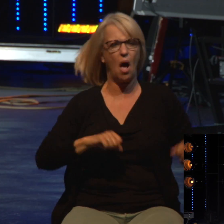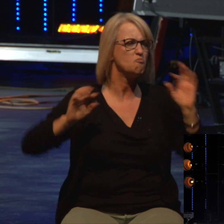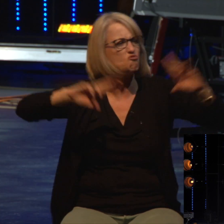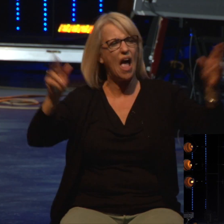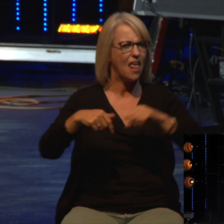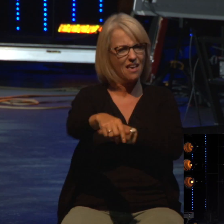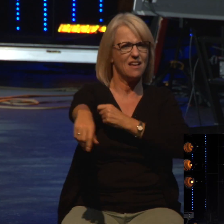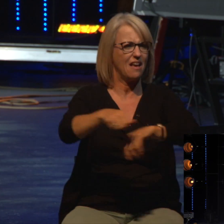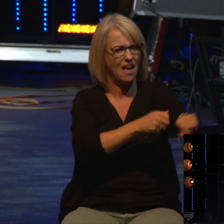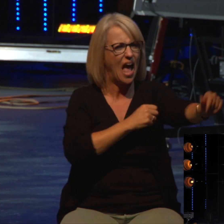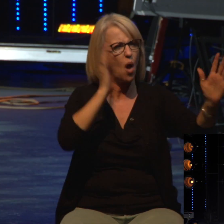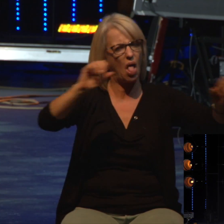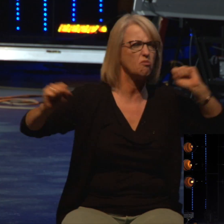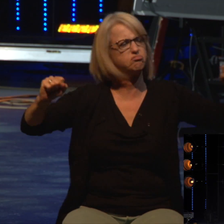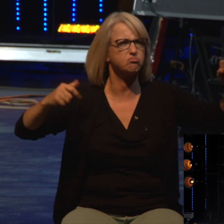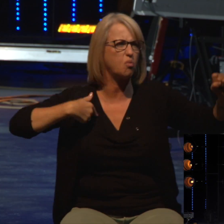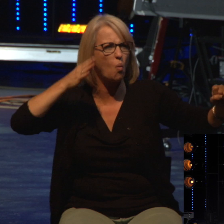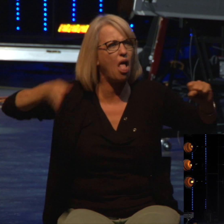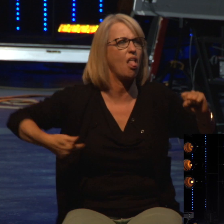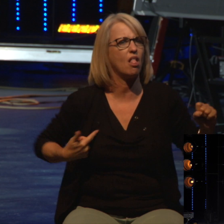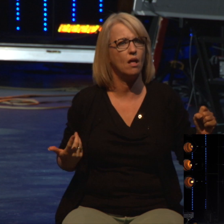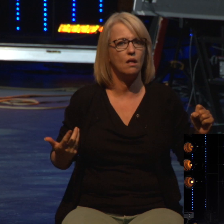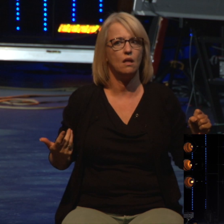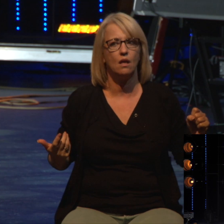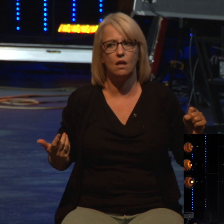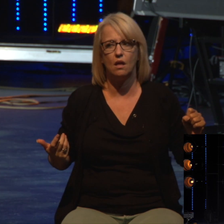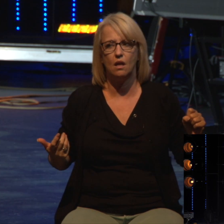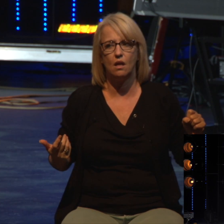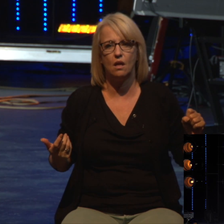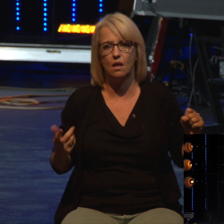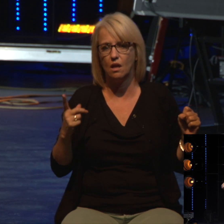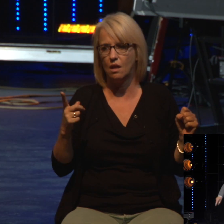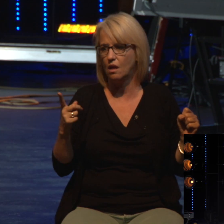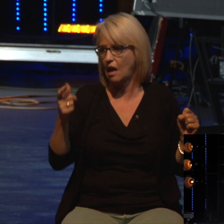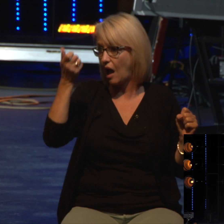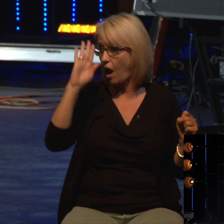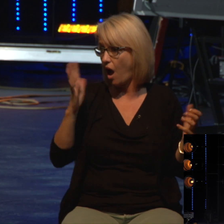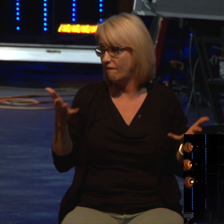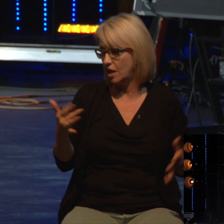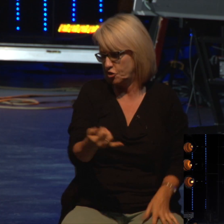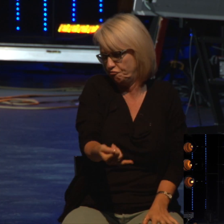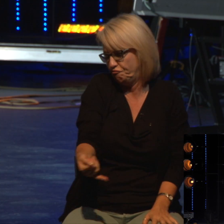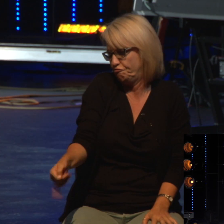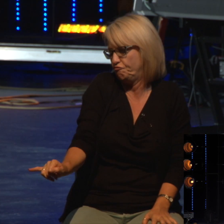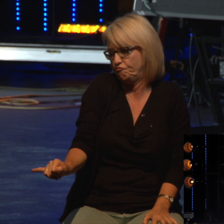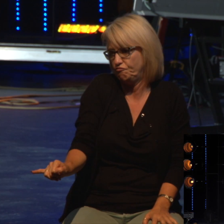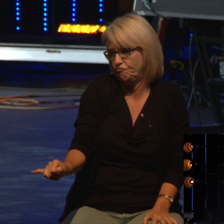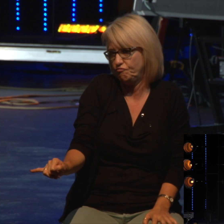I'll go out and shake them like I always did. But God had drawn a line. The Bible said